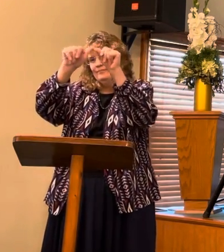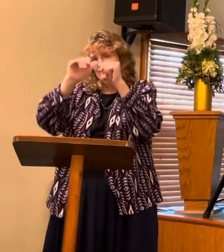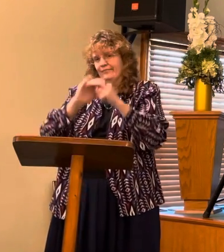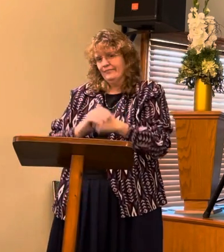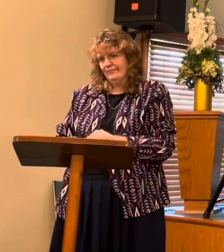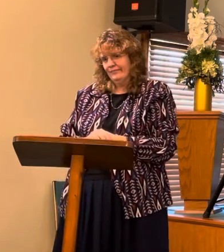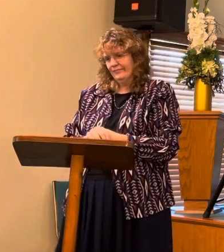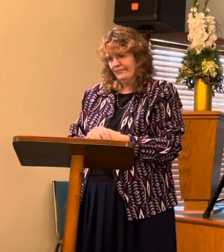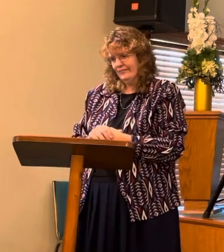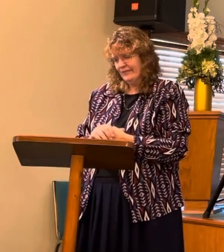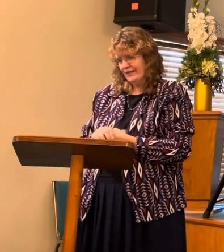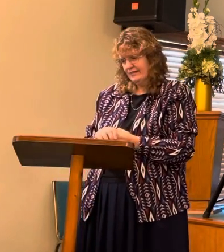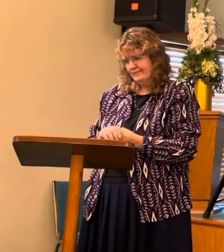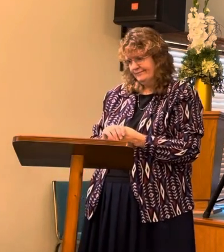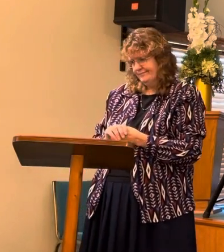Amen. Amen. Amen. Amen.